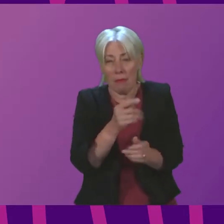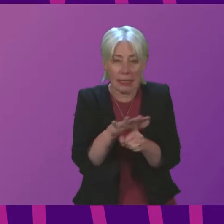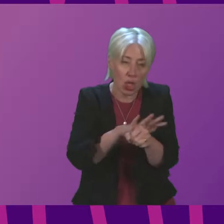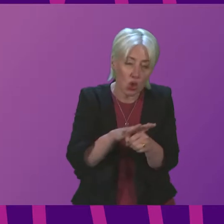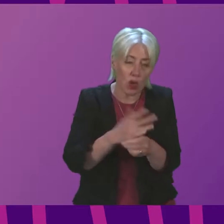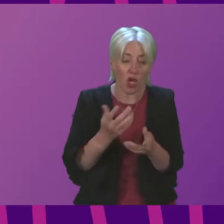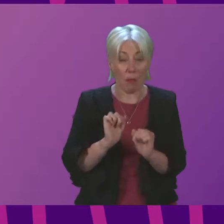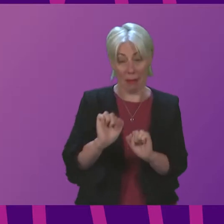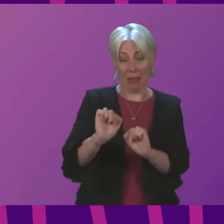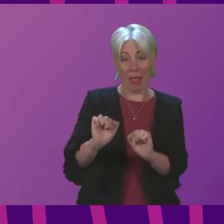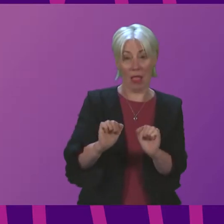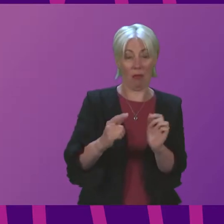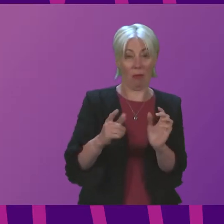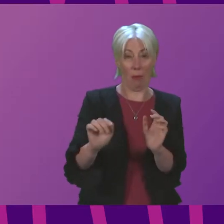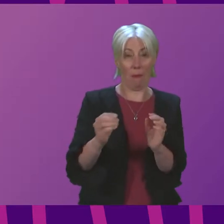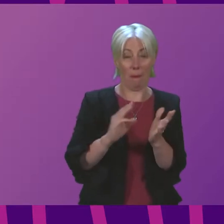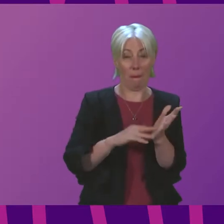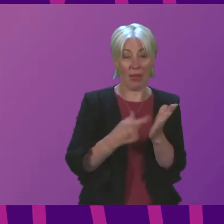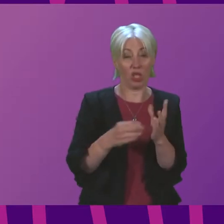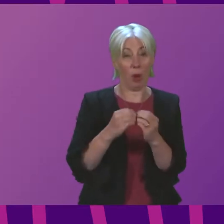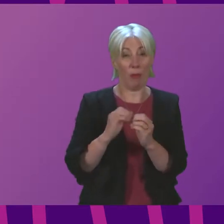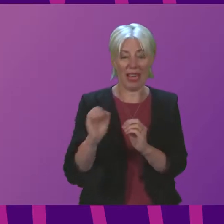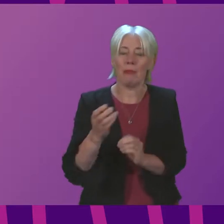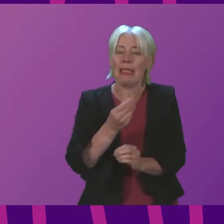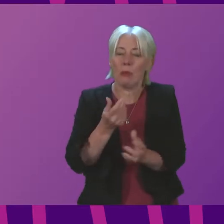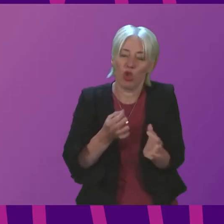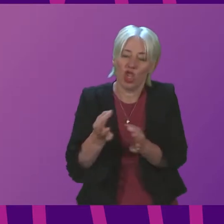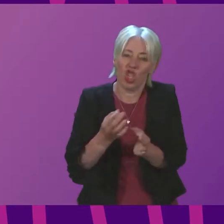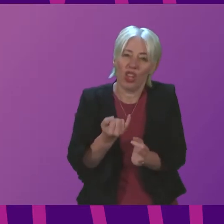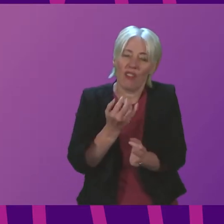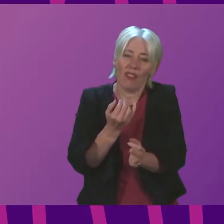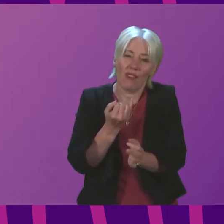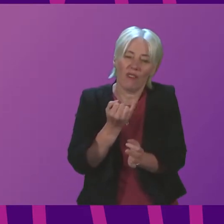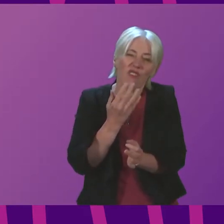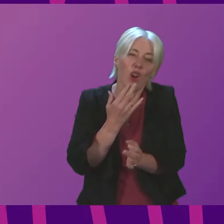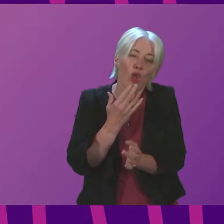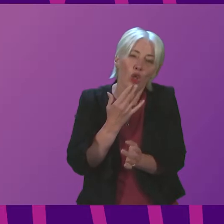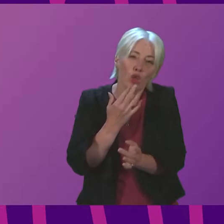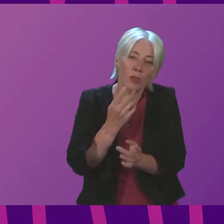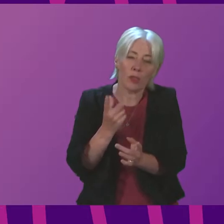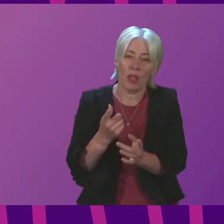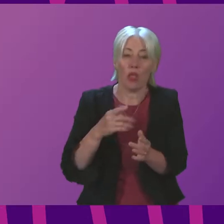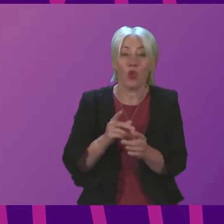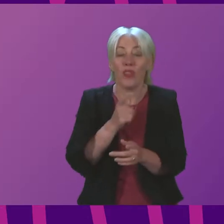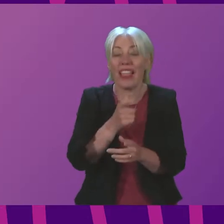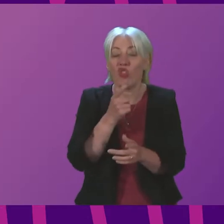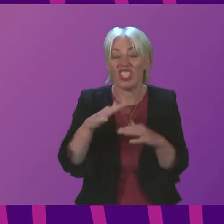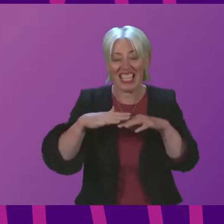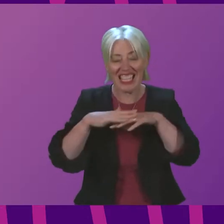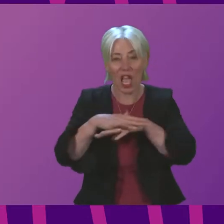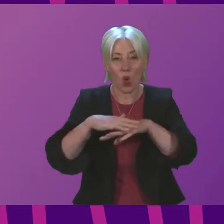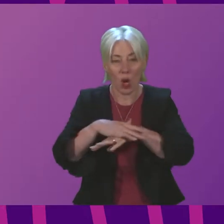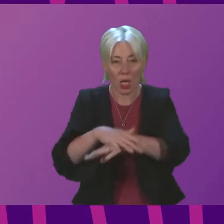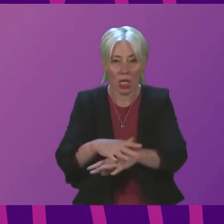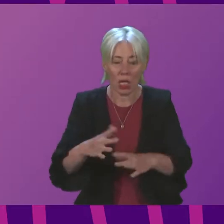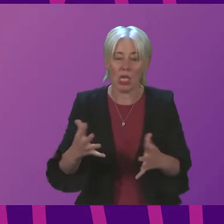Burnett's constituency there were some strategic faults in the ultra-state network that once remedied resolved the situation for